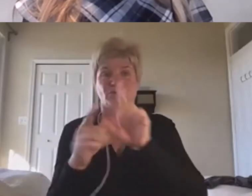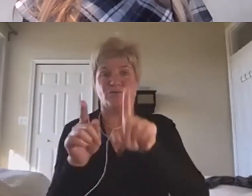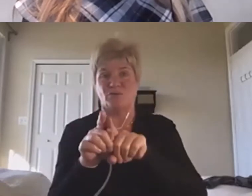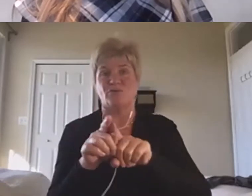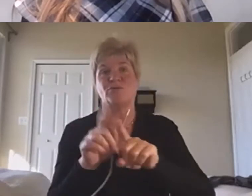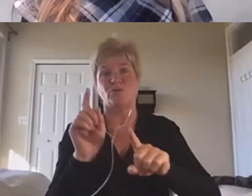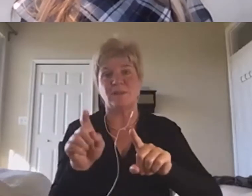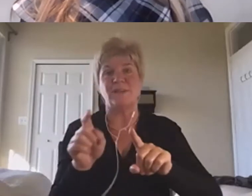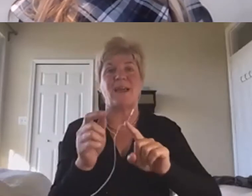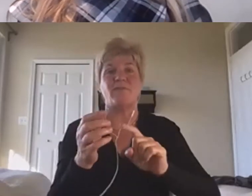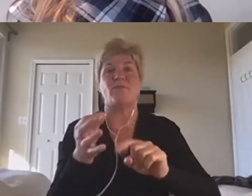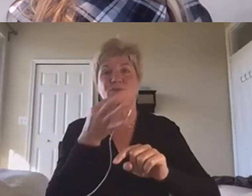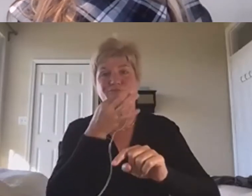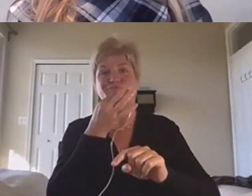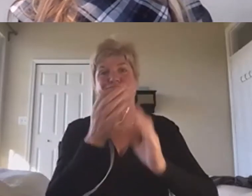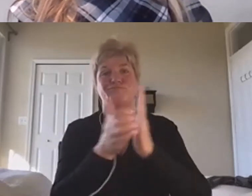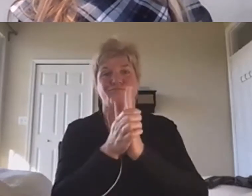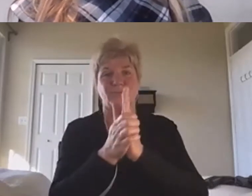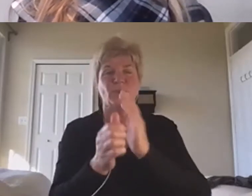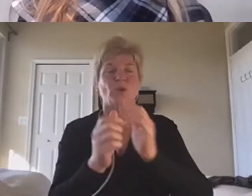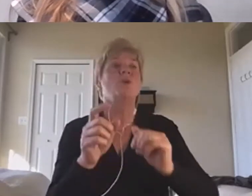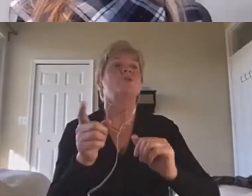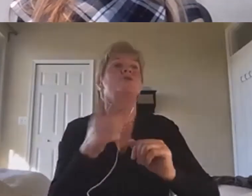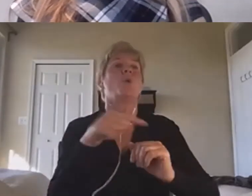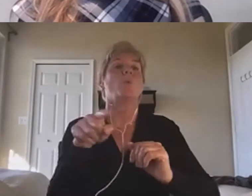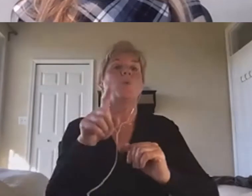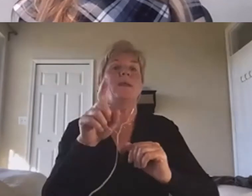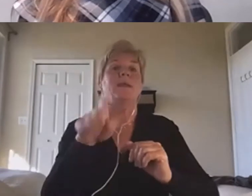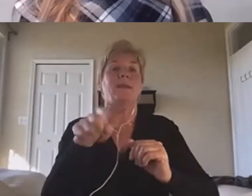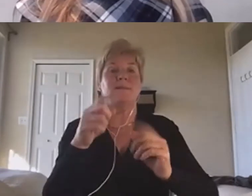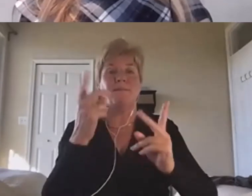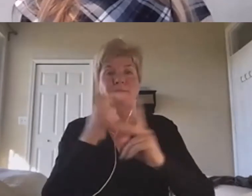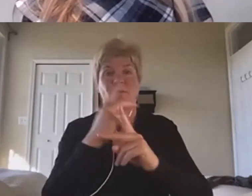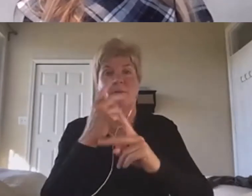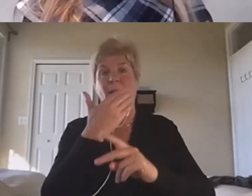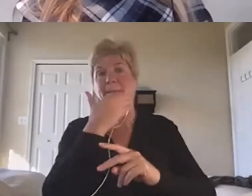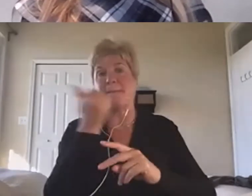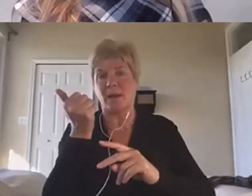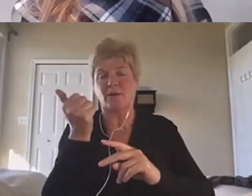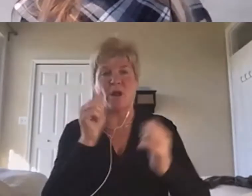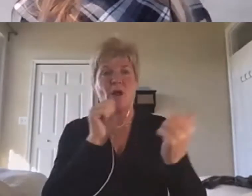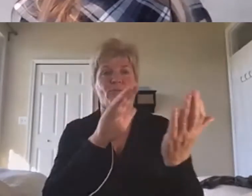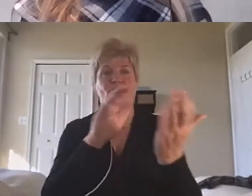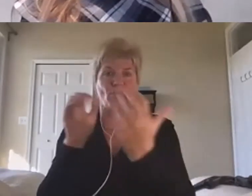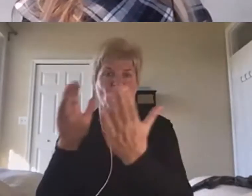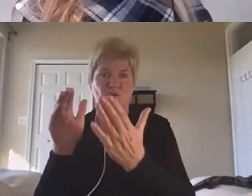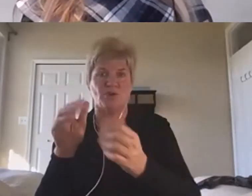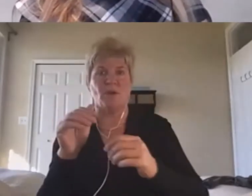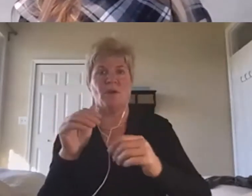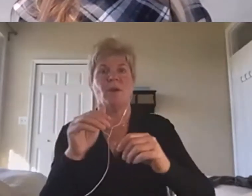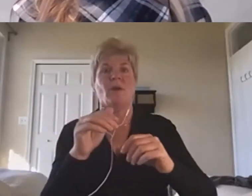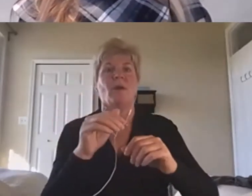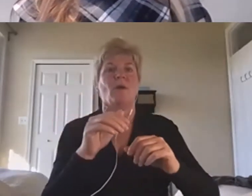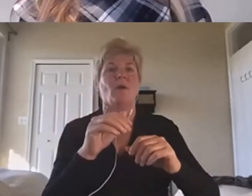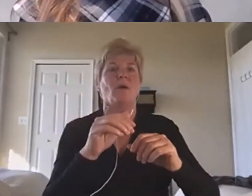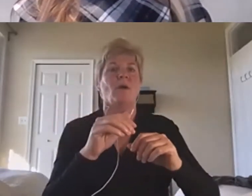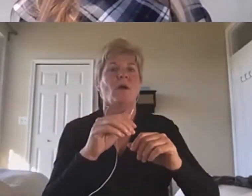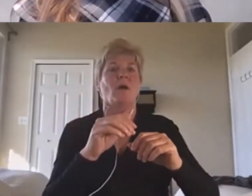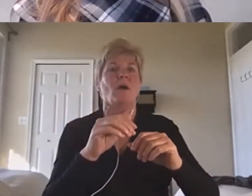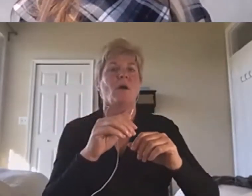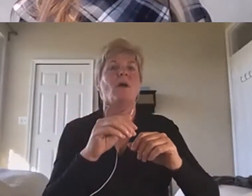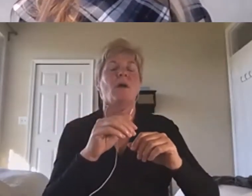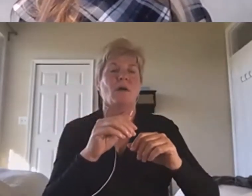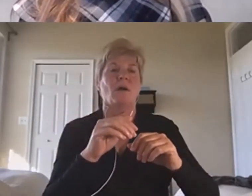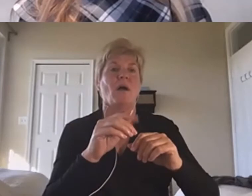making those pieces, which ends up being in the early discovery phase of employment, more accessible.